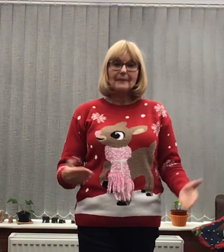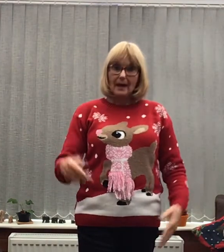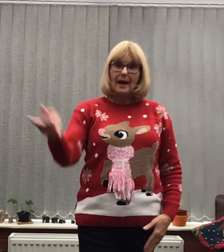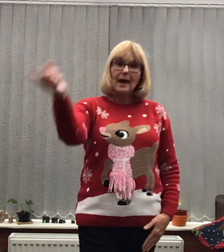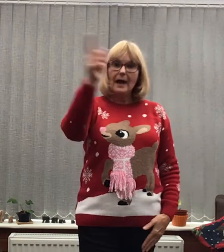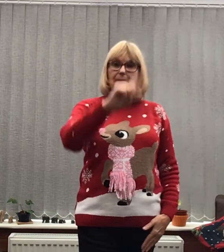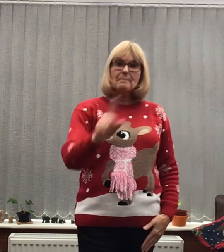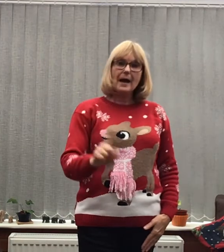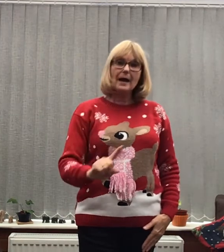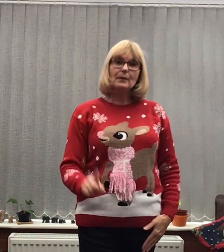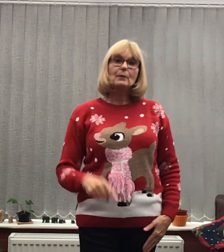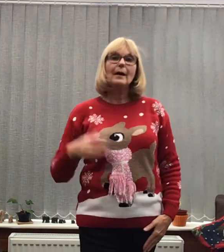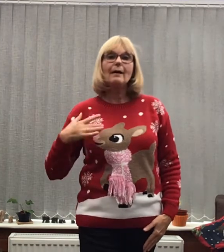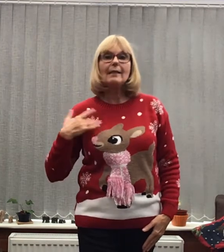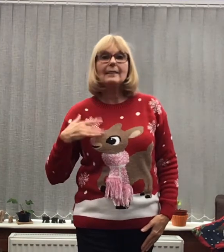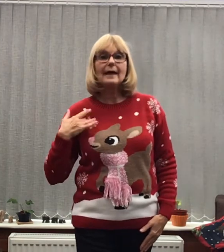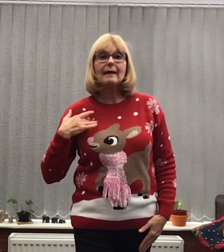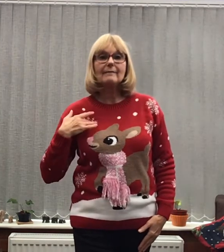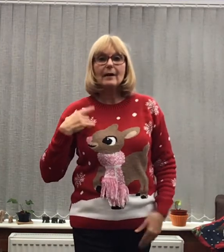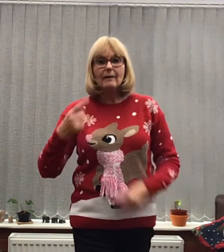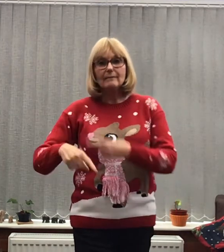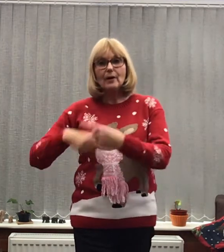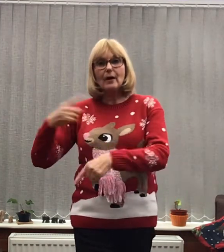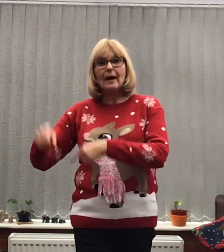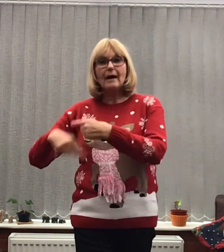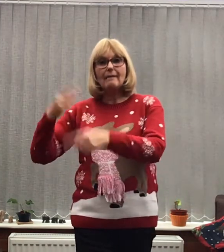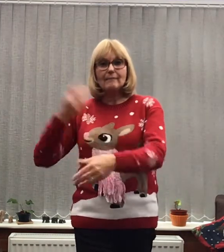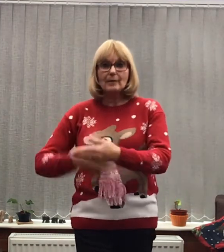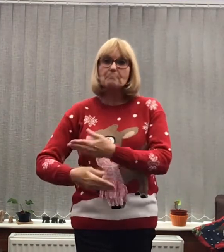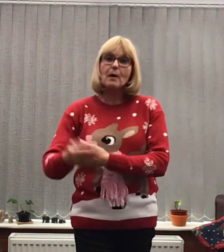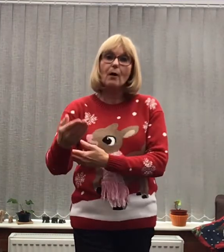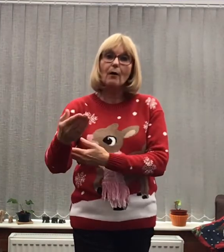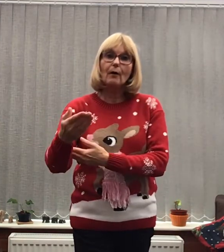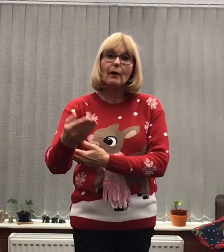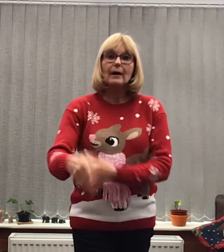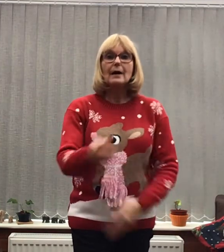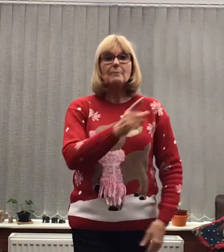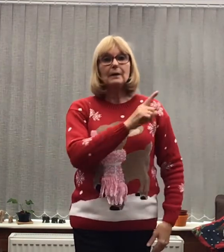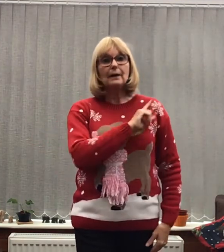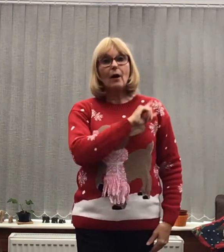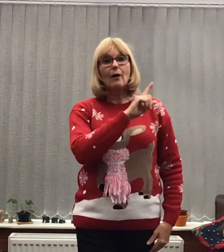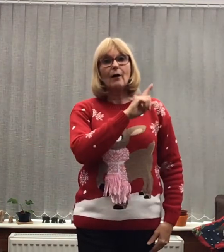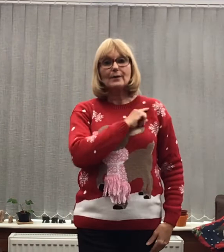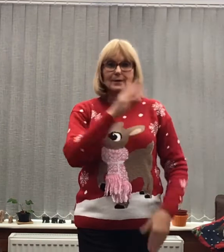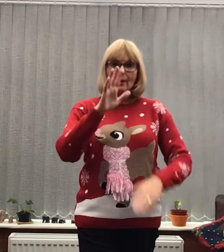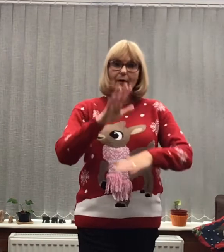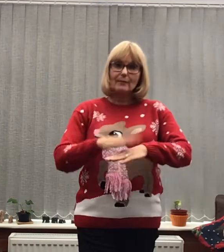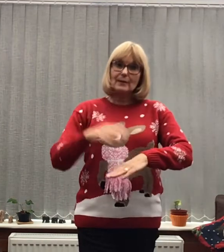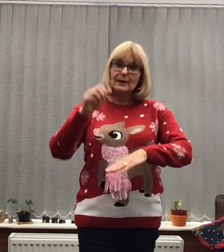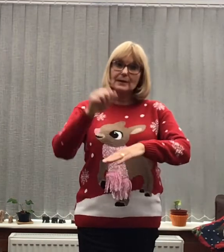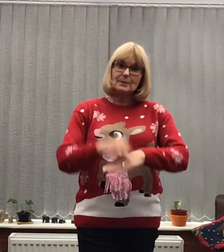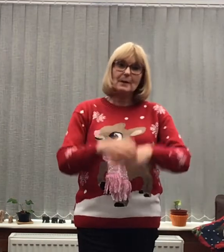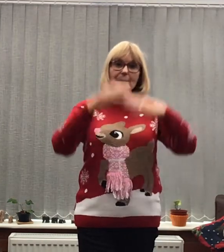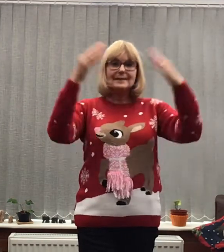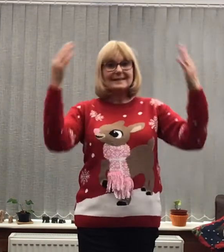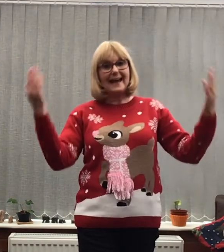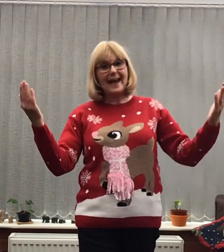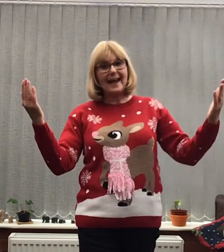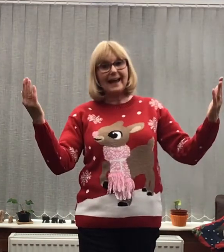And man will live forevermore Because of Christmas Day